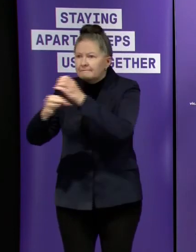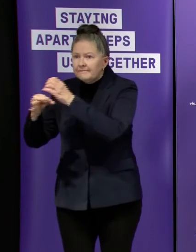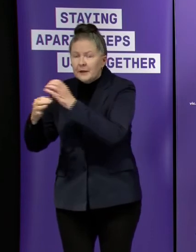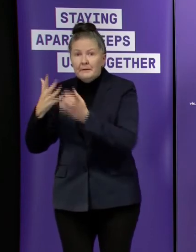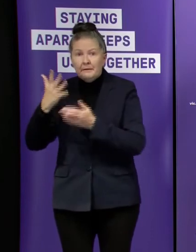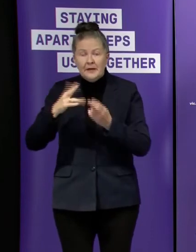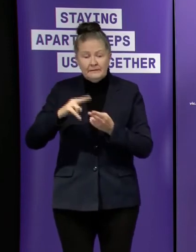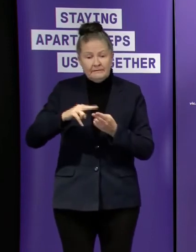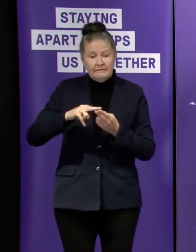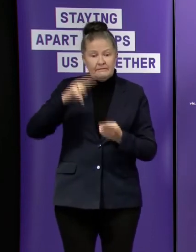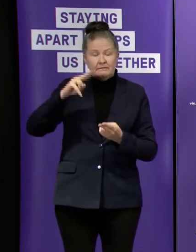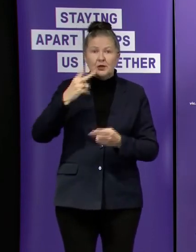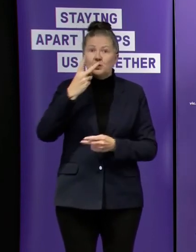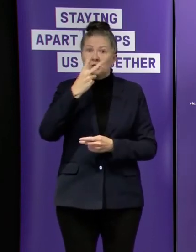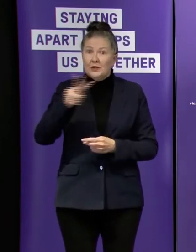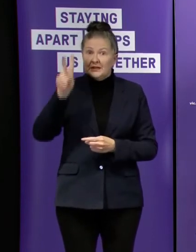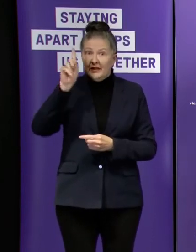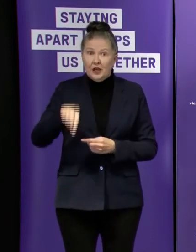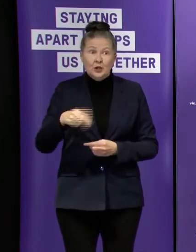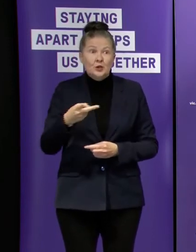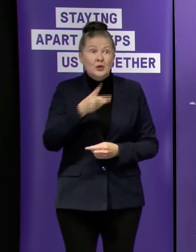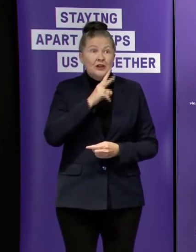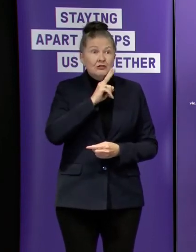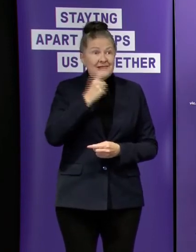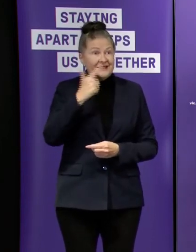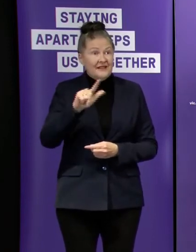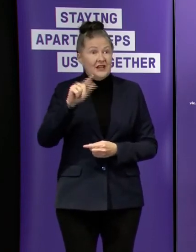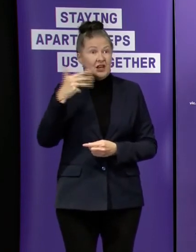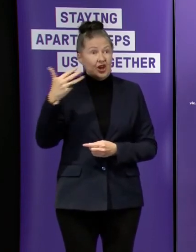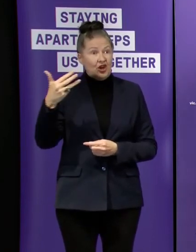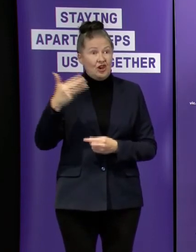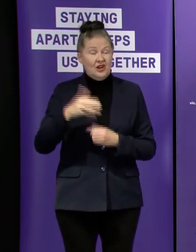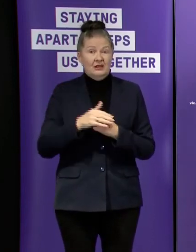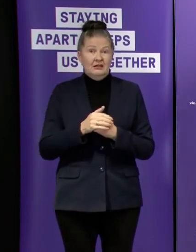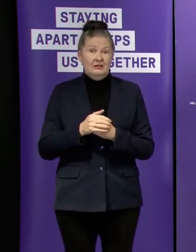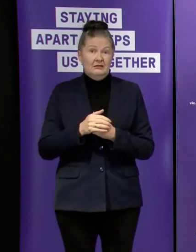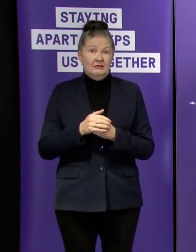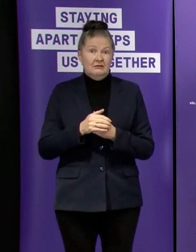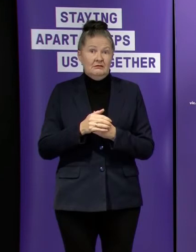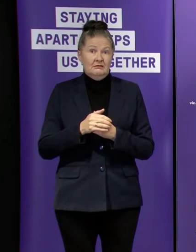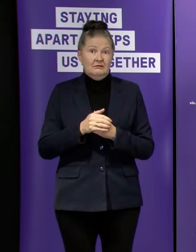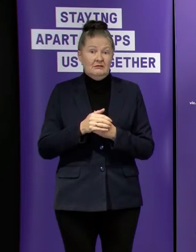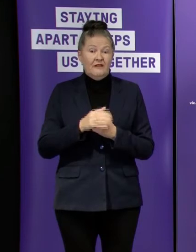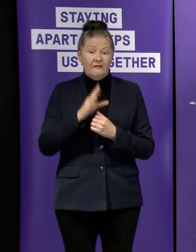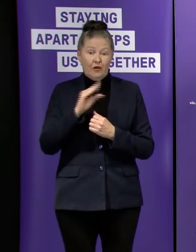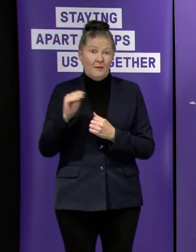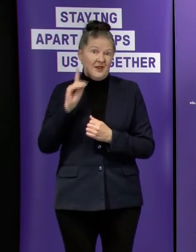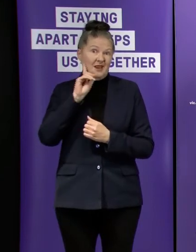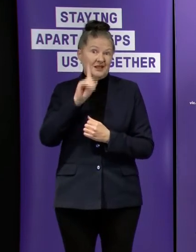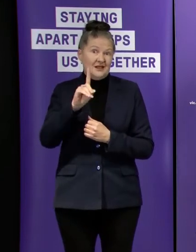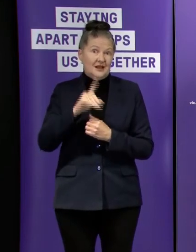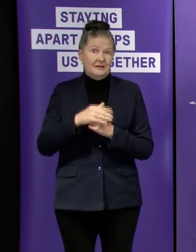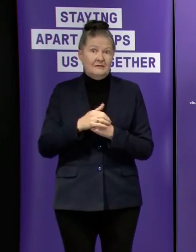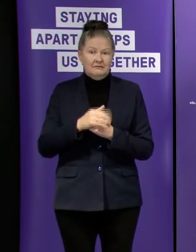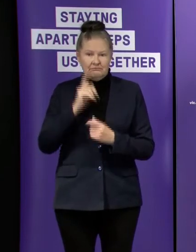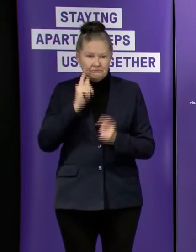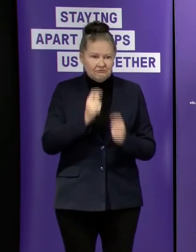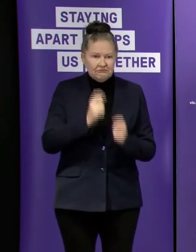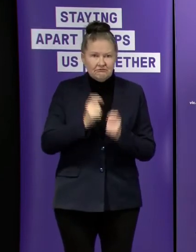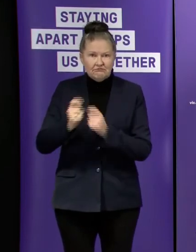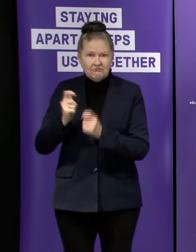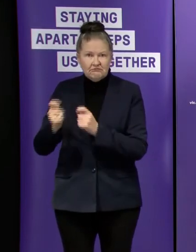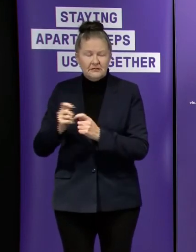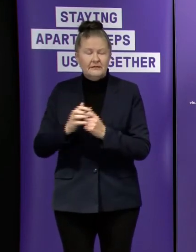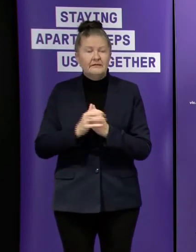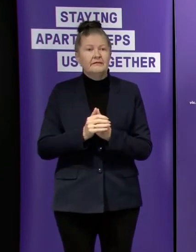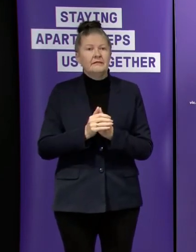increase of twenty thousand two hundred and seventy nine on tests since yesterday so that is back